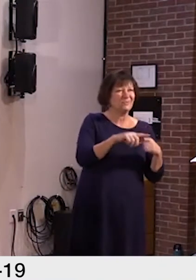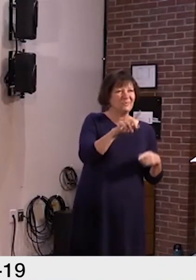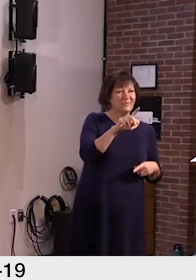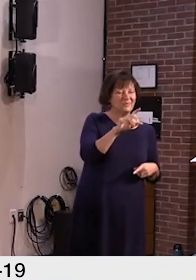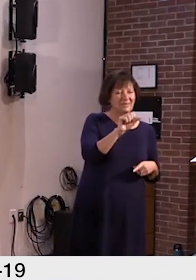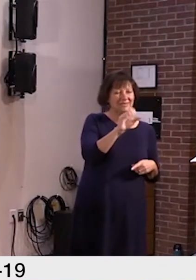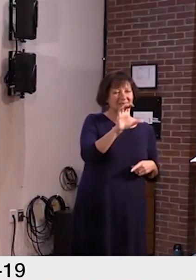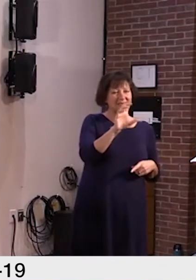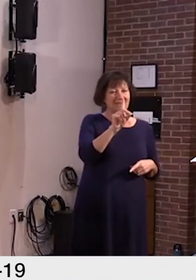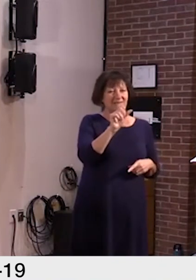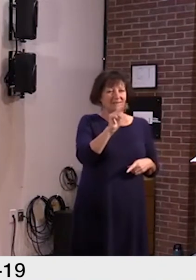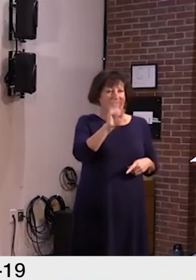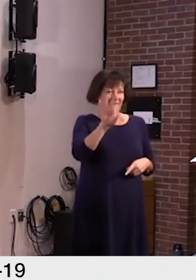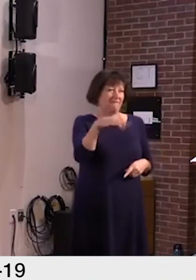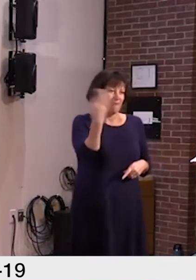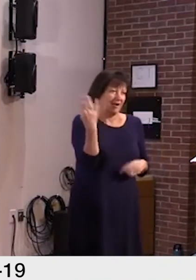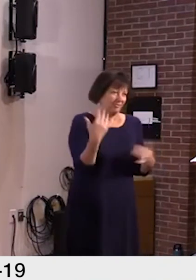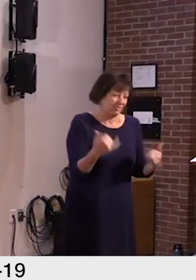Dan French.